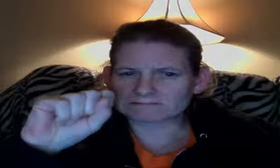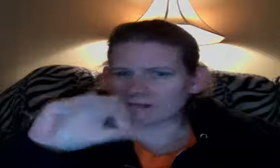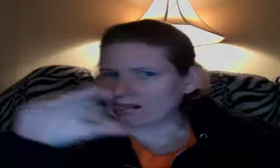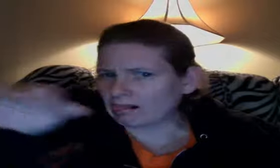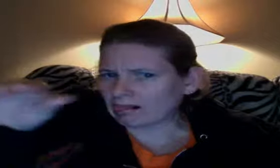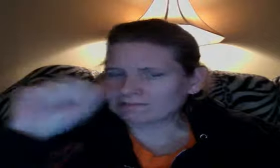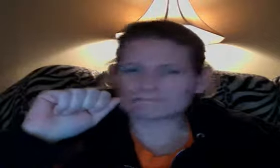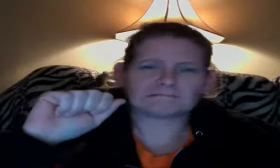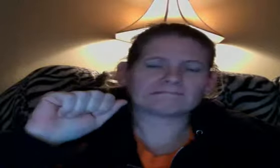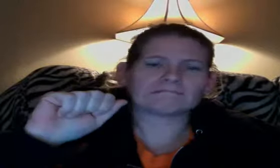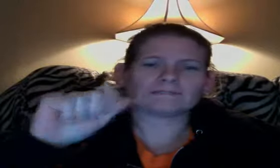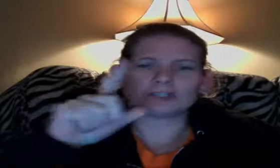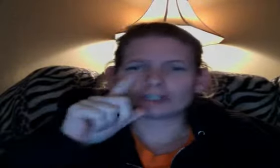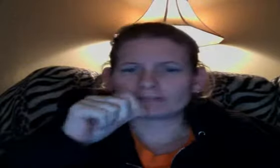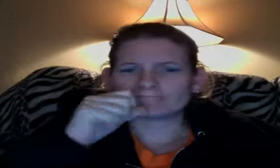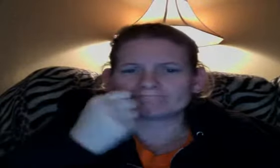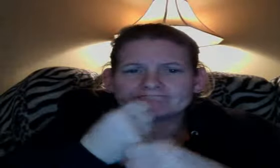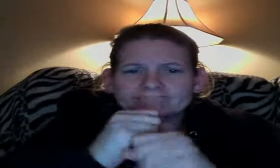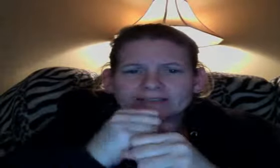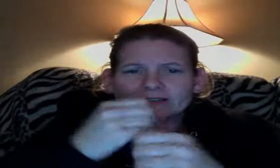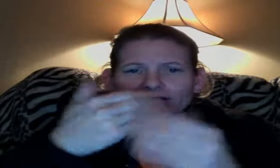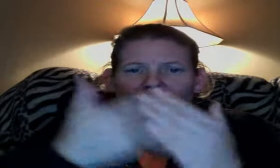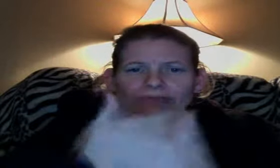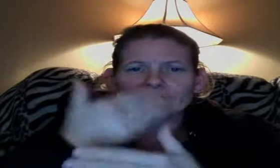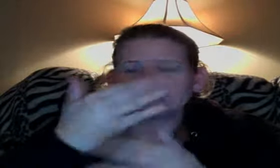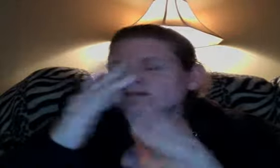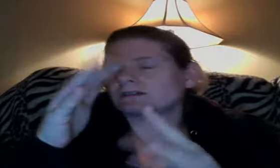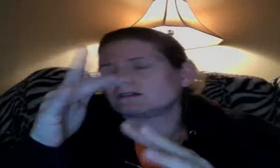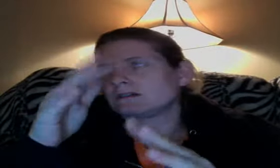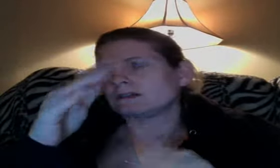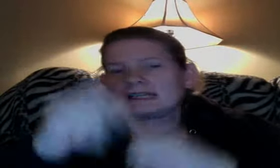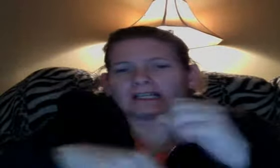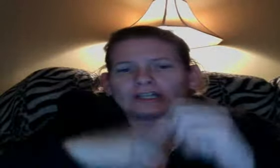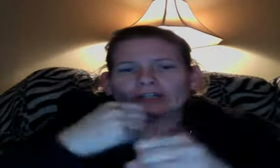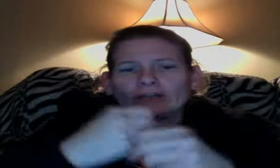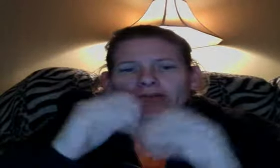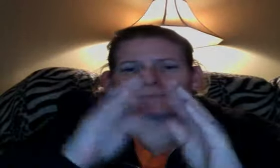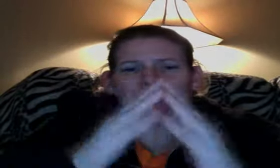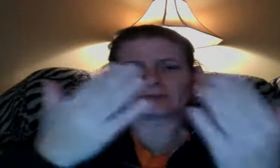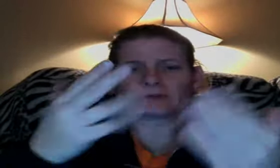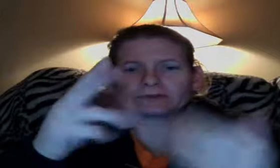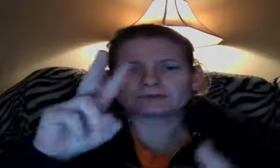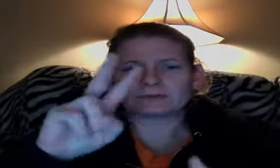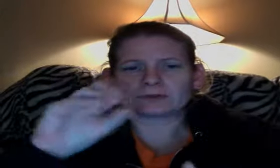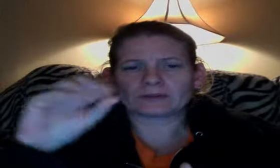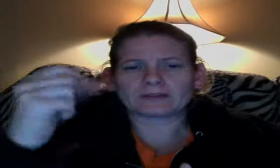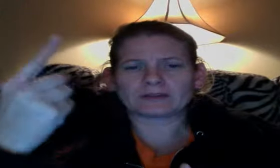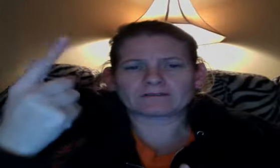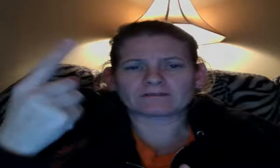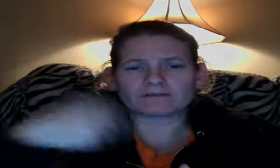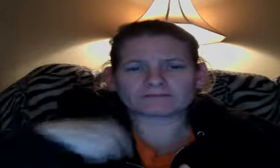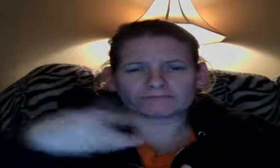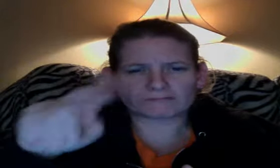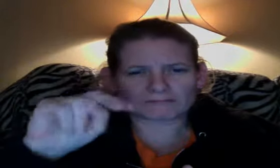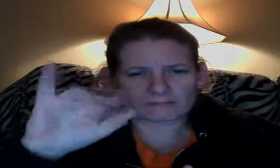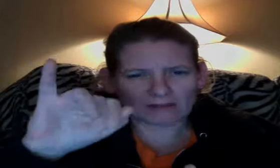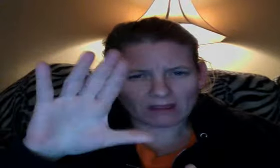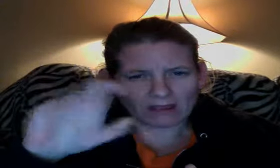Quack, quack. What? That sounds like baby duck. Baby duck must be inside one of those